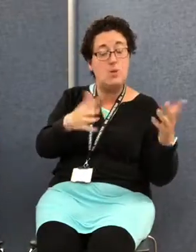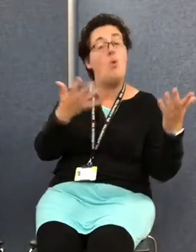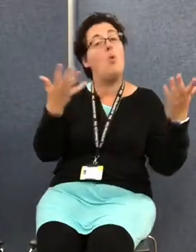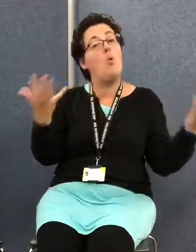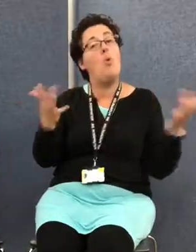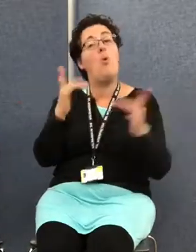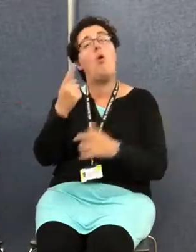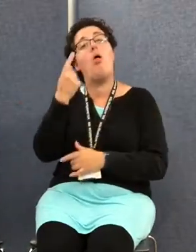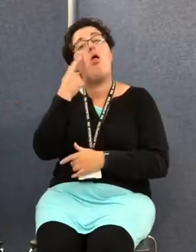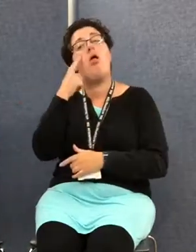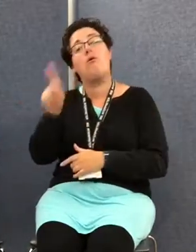course options there.